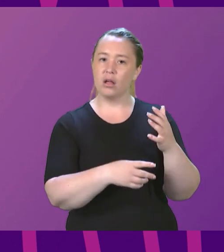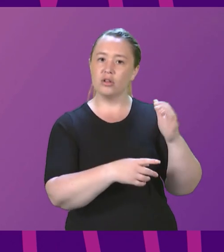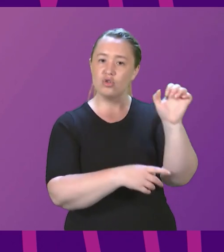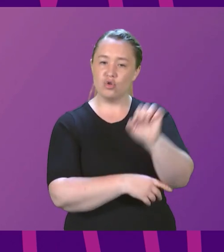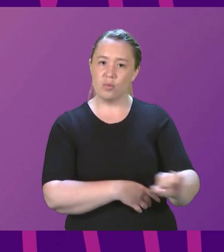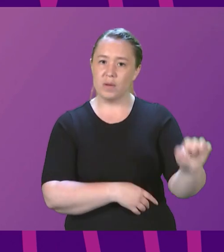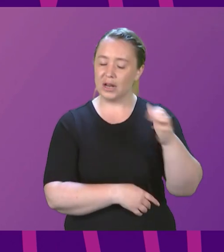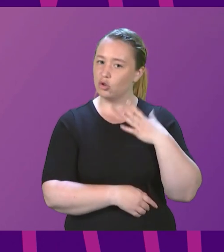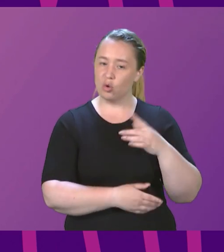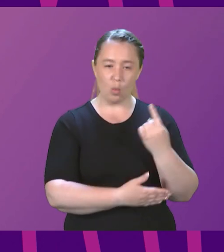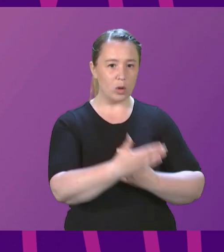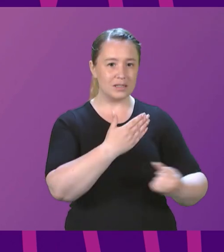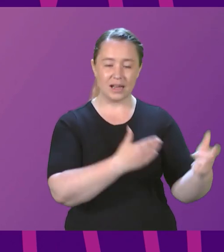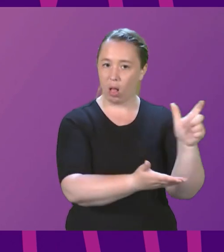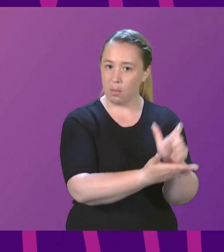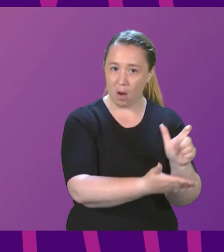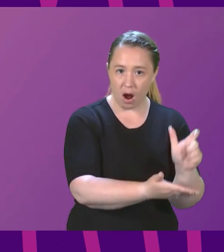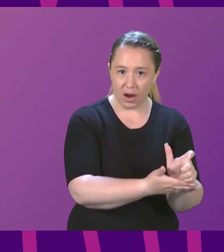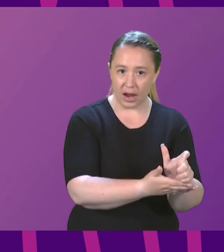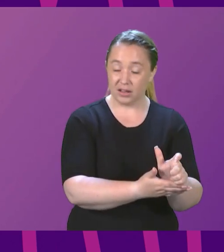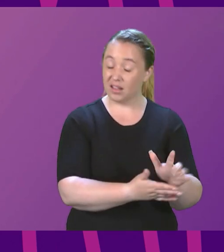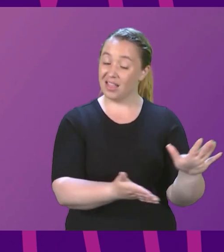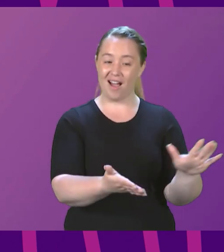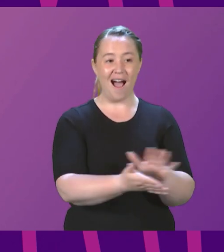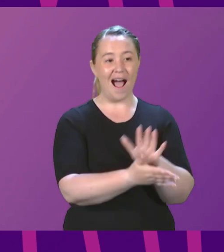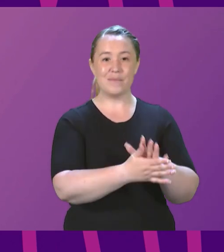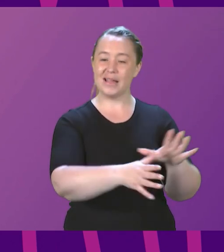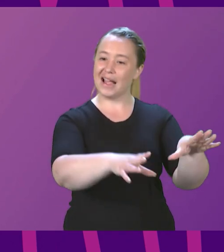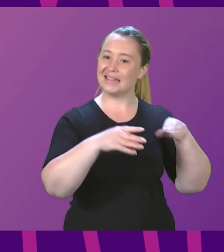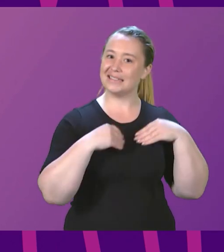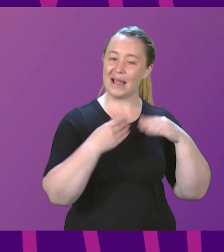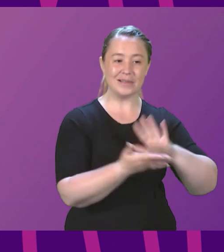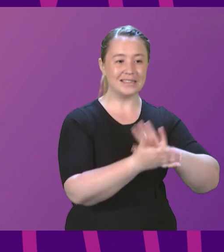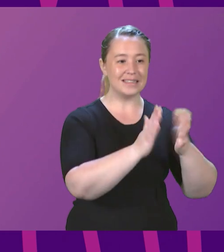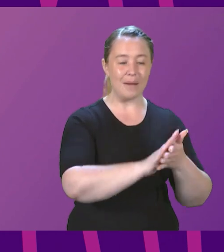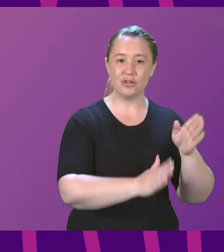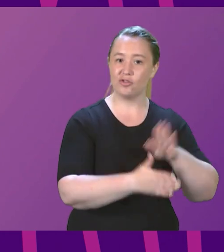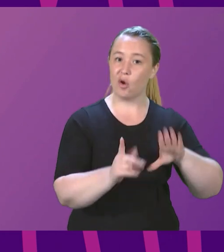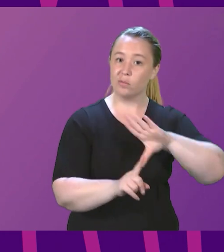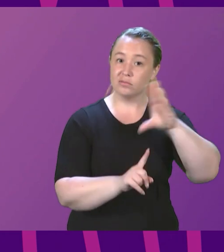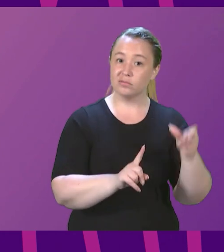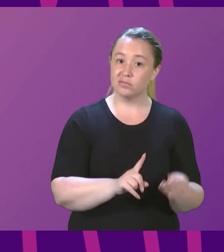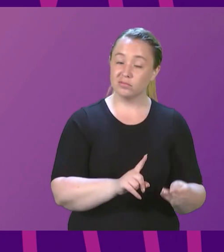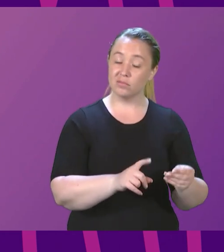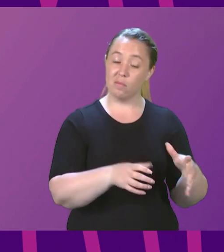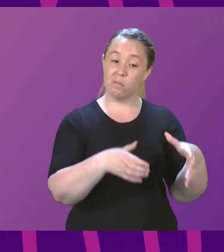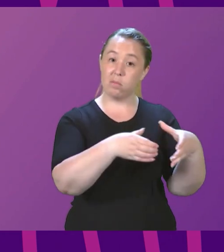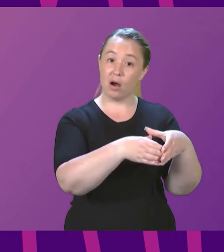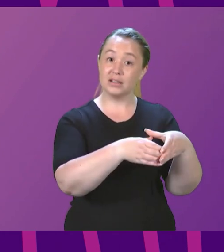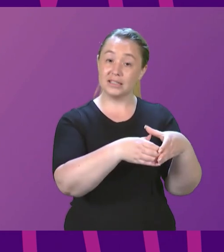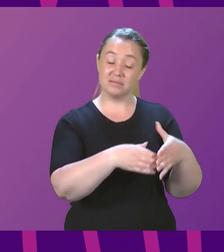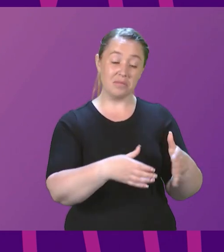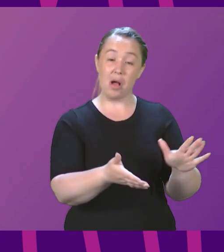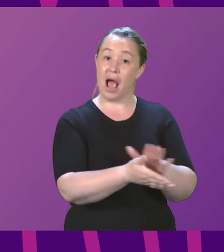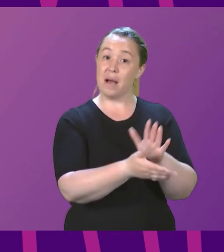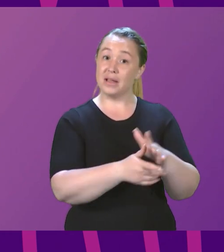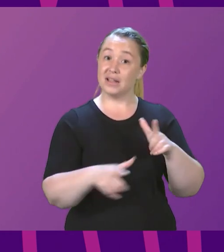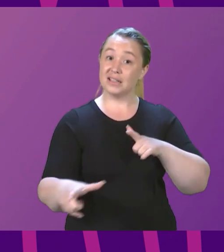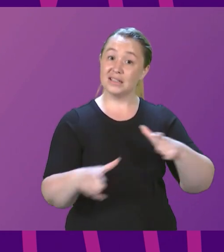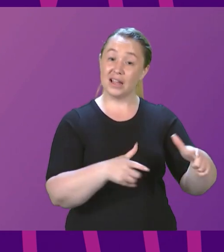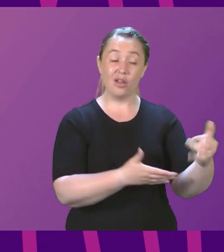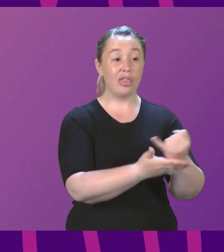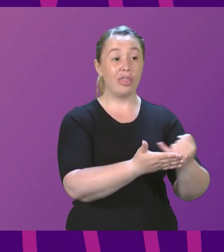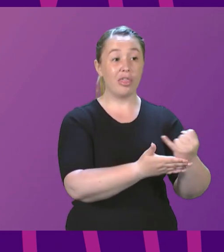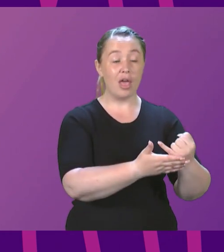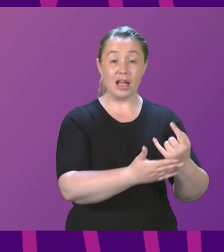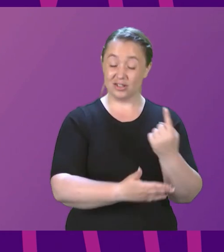market. They are now happy to allow the damage caused by the Tories to continue. And that demonstrates that the only